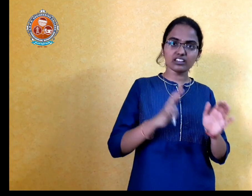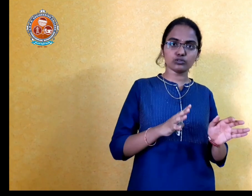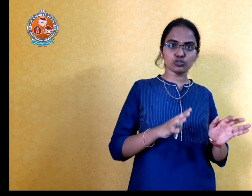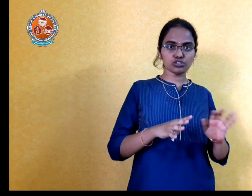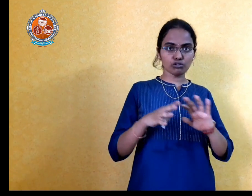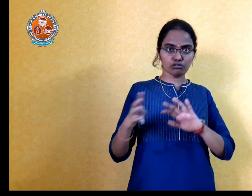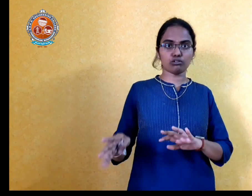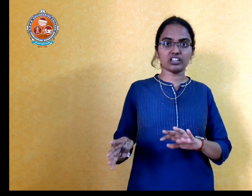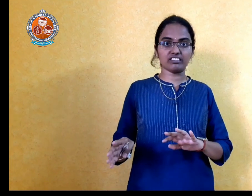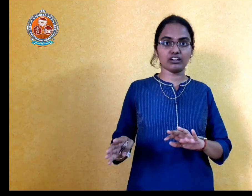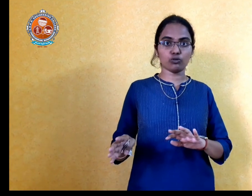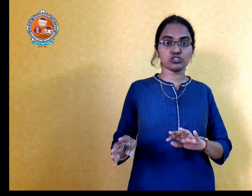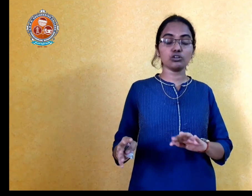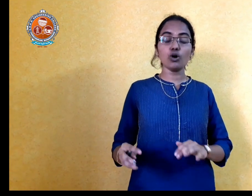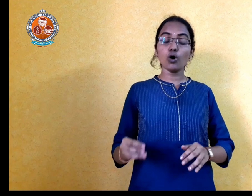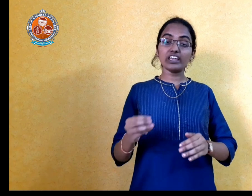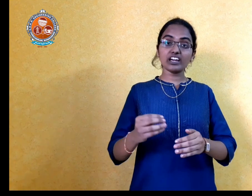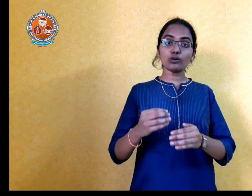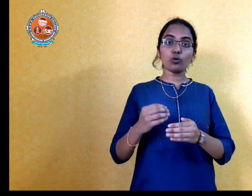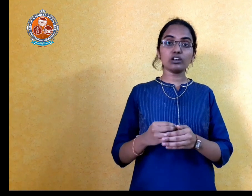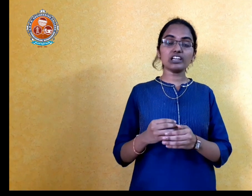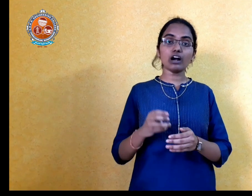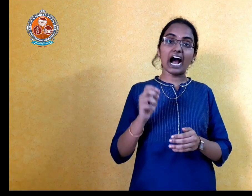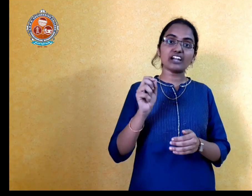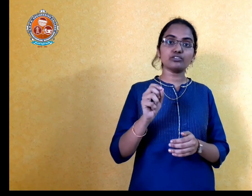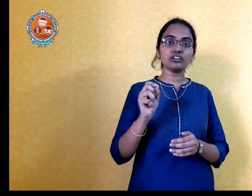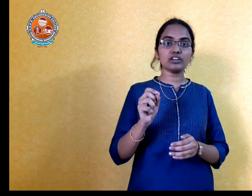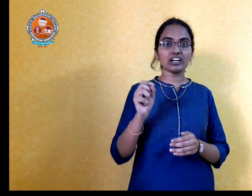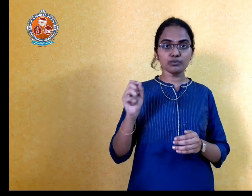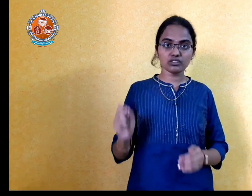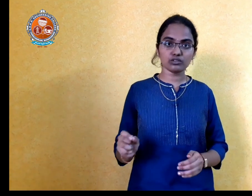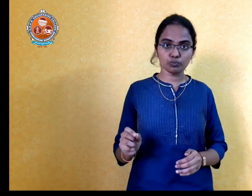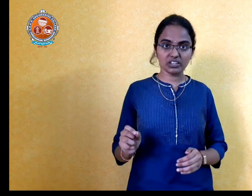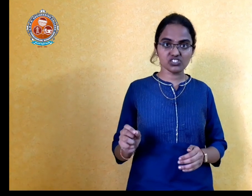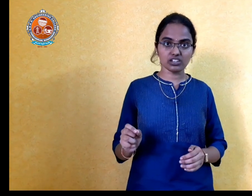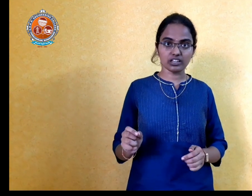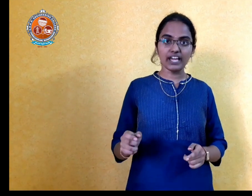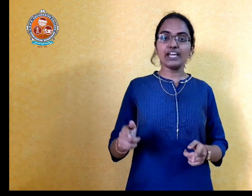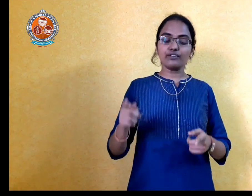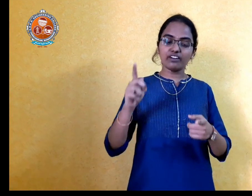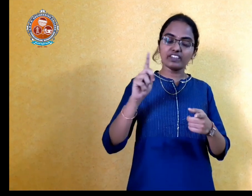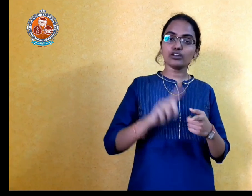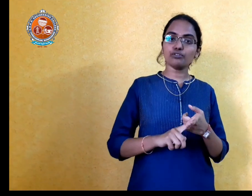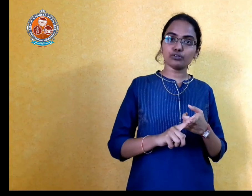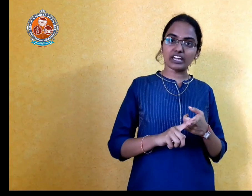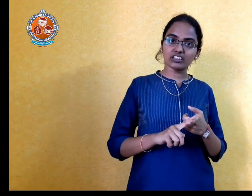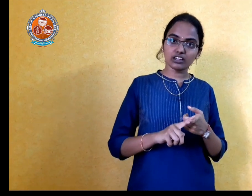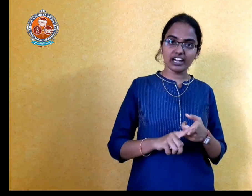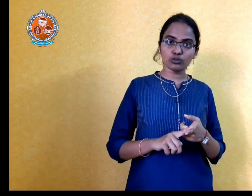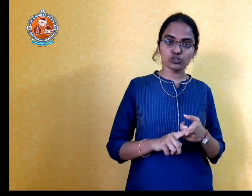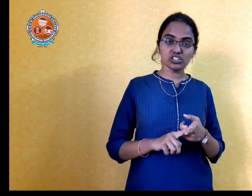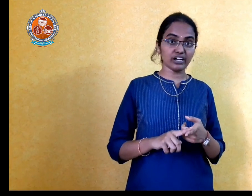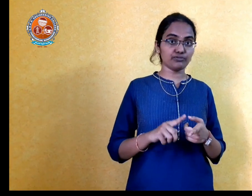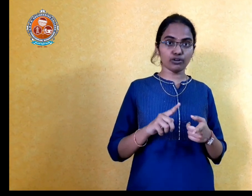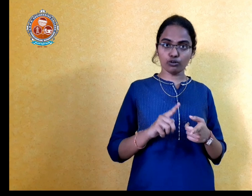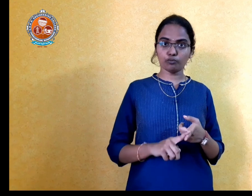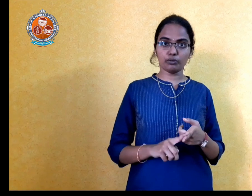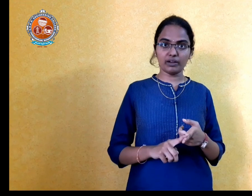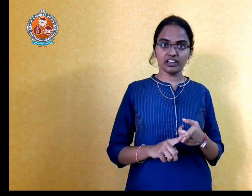the coaching or not take the coaching, here only hard work will come simple picture, whether if you take the gate coaching and if you are not preparing,